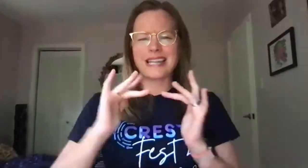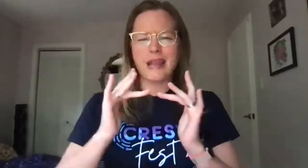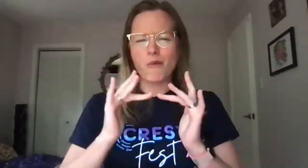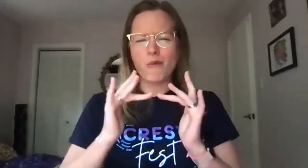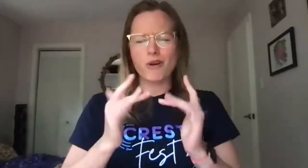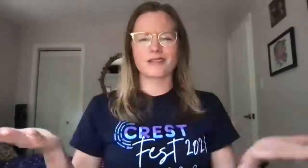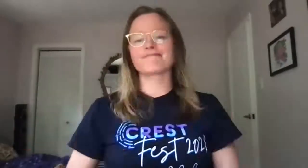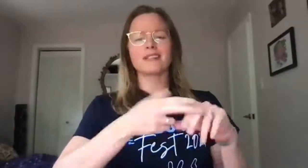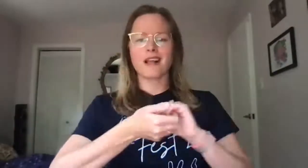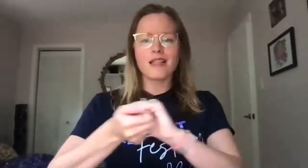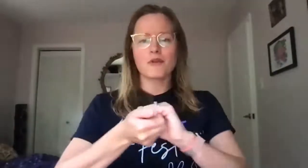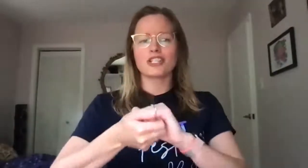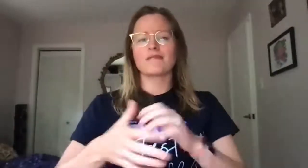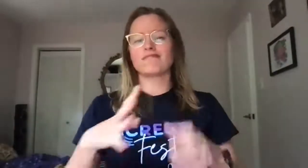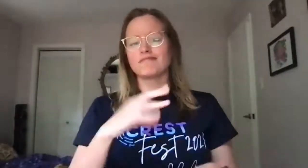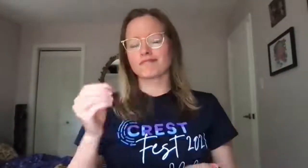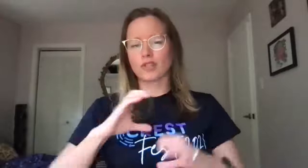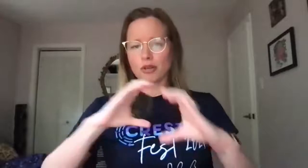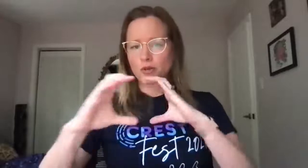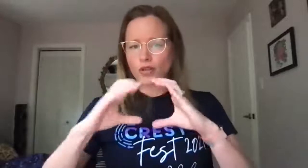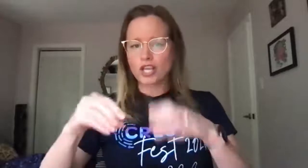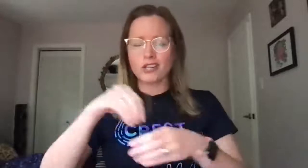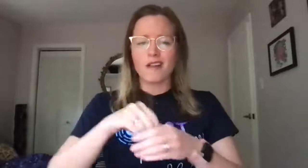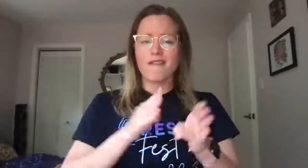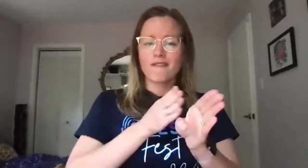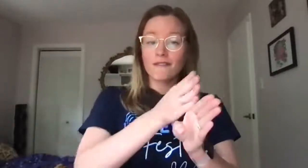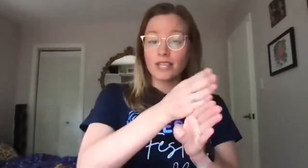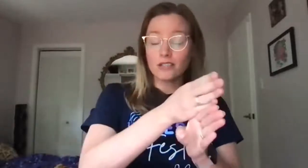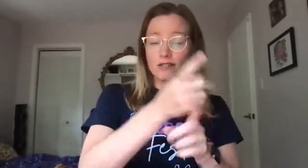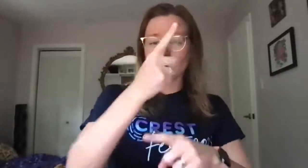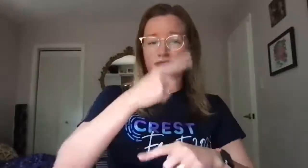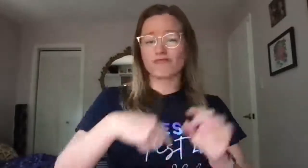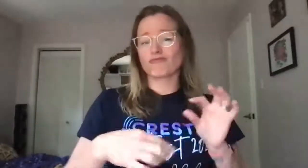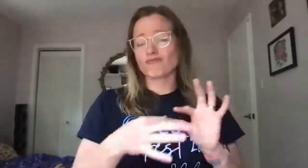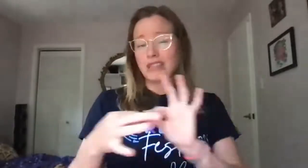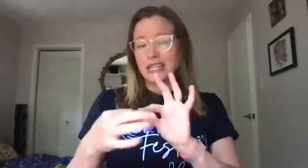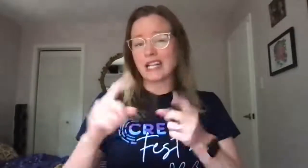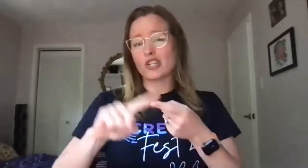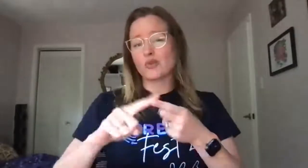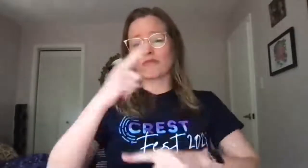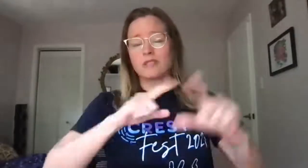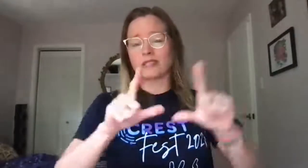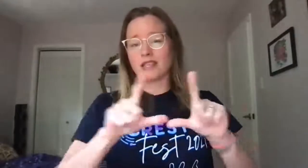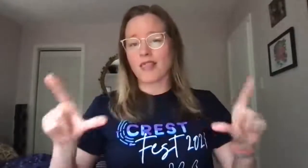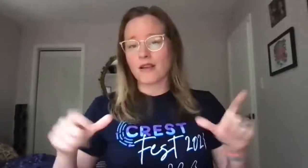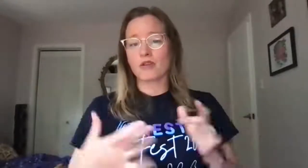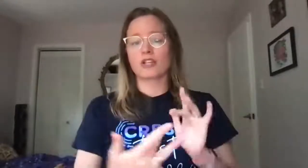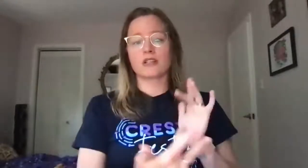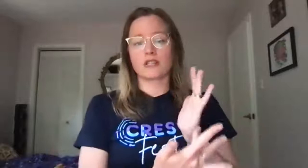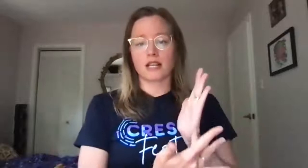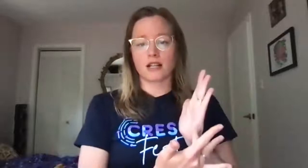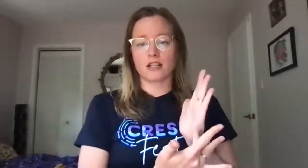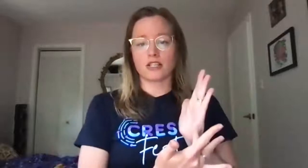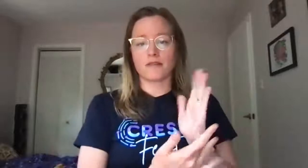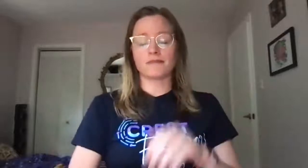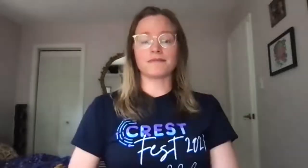and our goal for this network is to increase the amount of collaboration and communication in the field